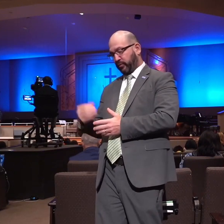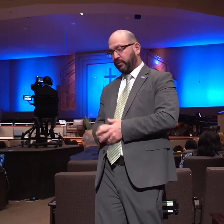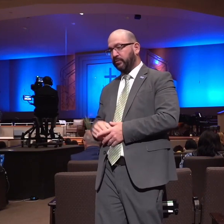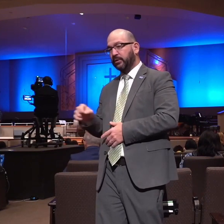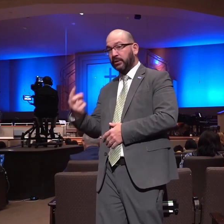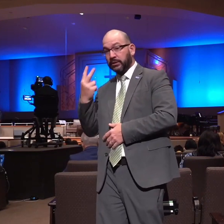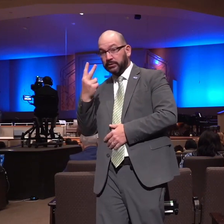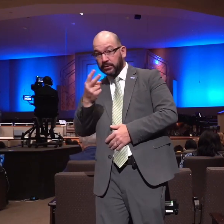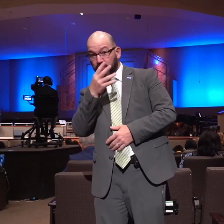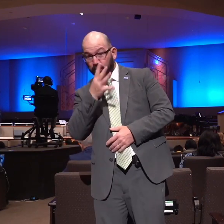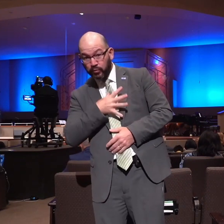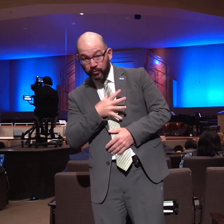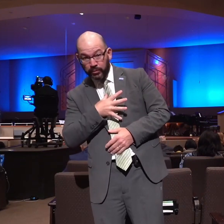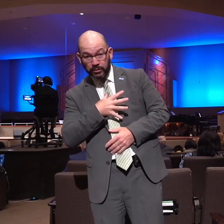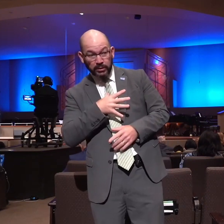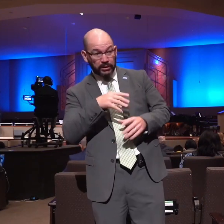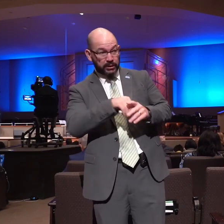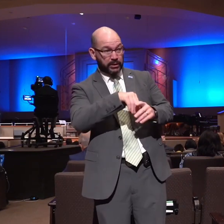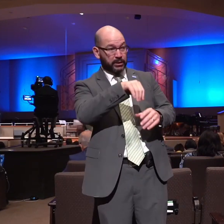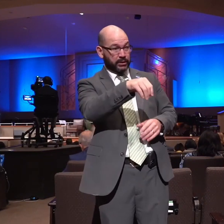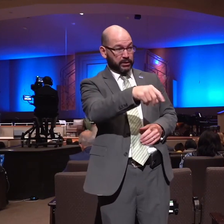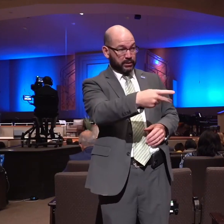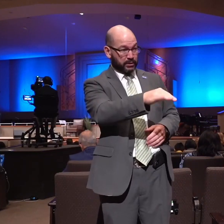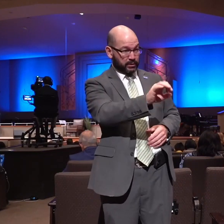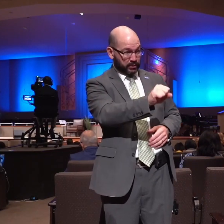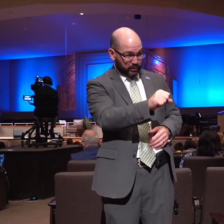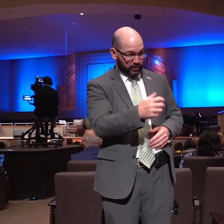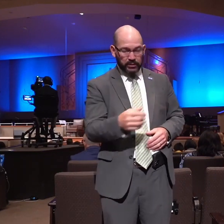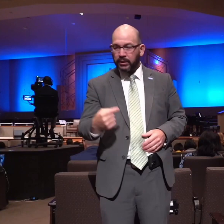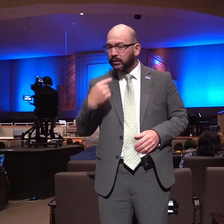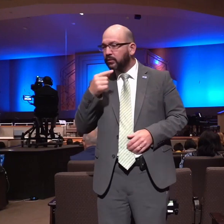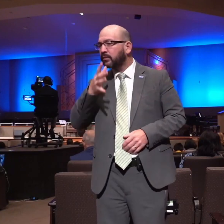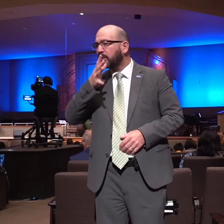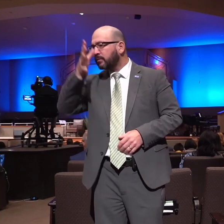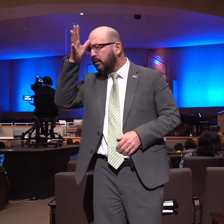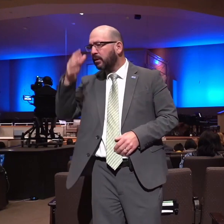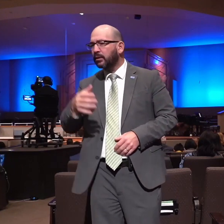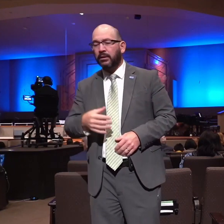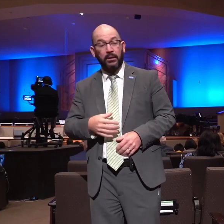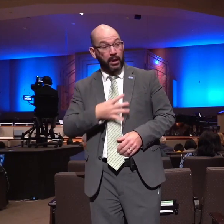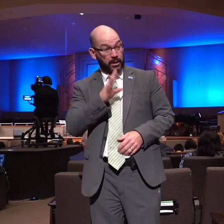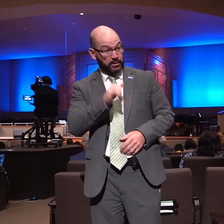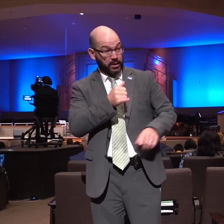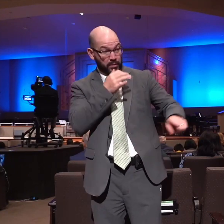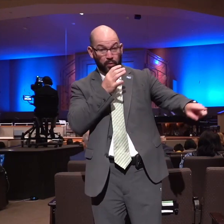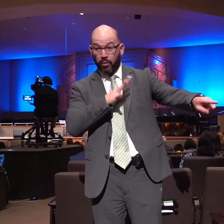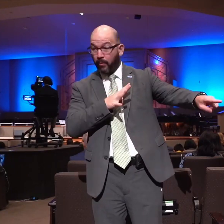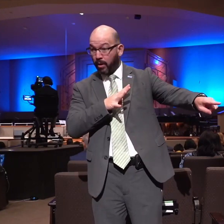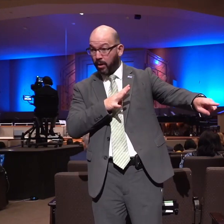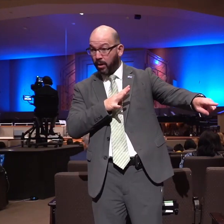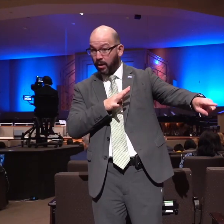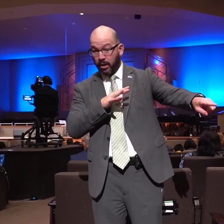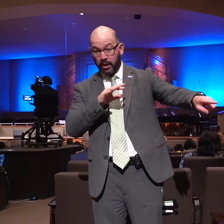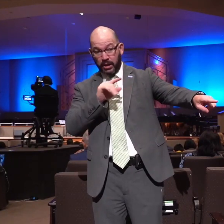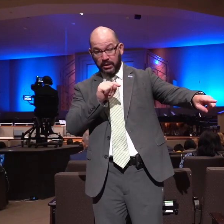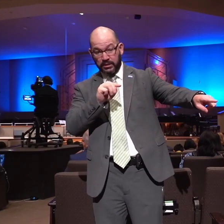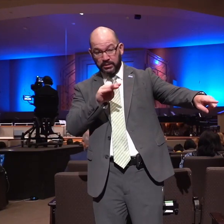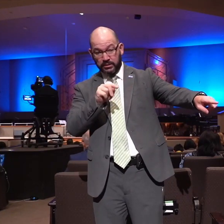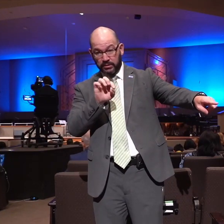daughters of the philistines and he came up and told his father and his mother and said i have seen a woman in timnath of the daughters of the philistines